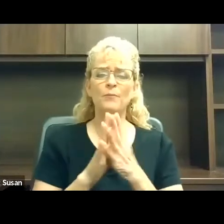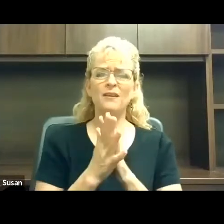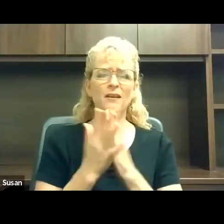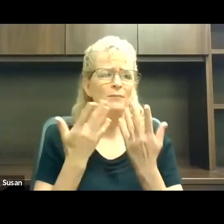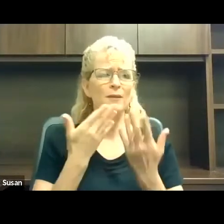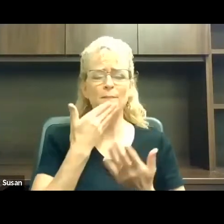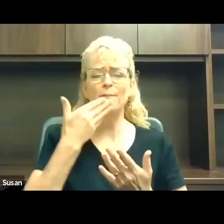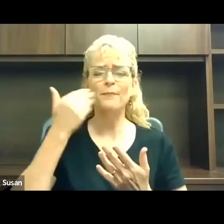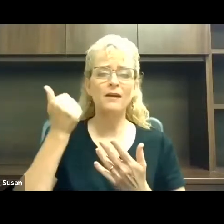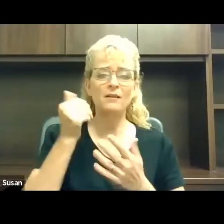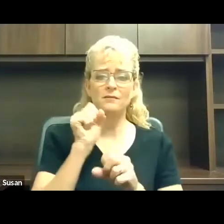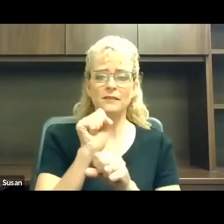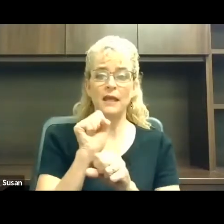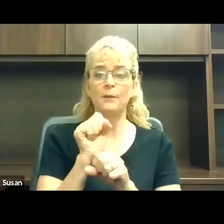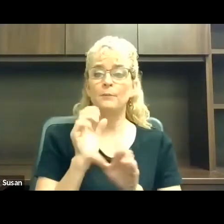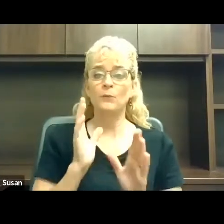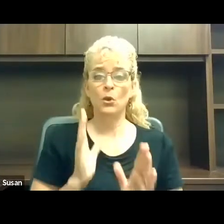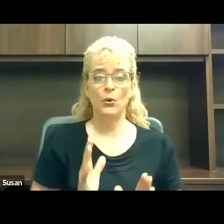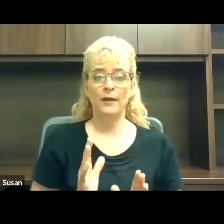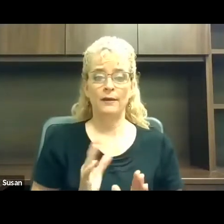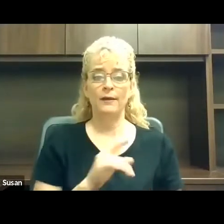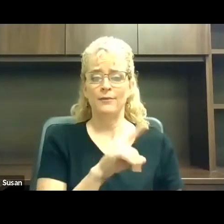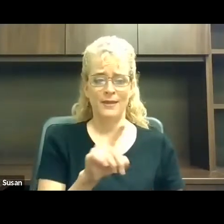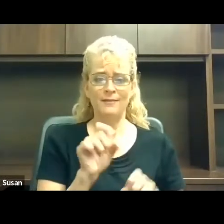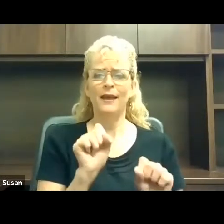that they can possibly be.